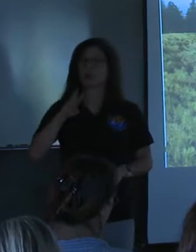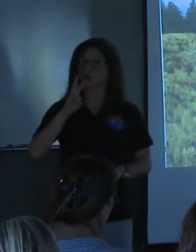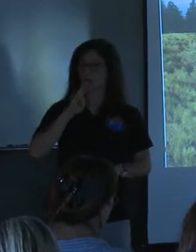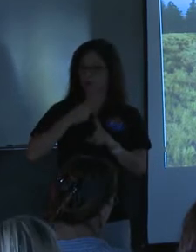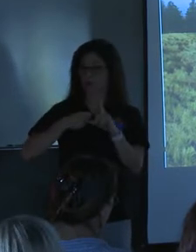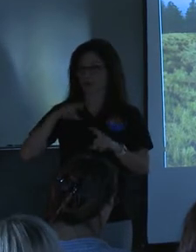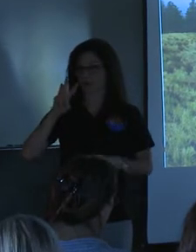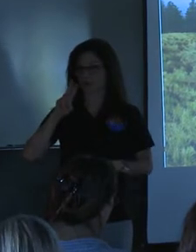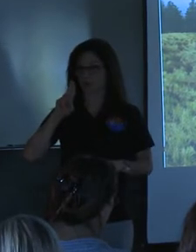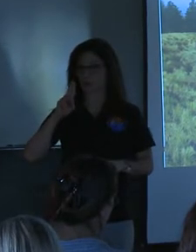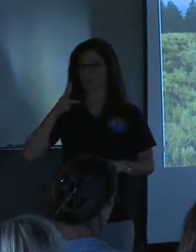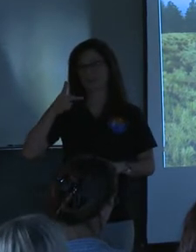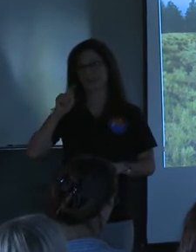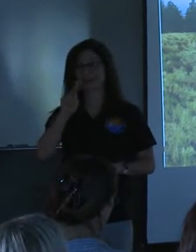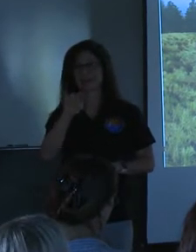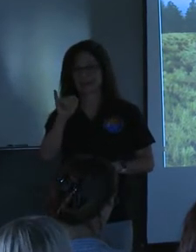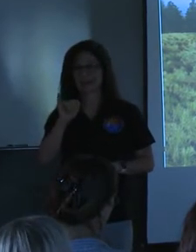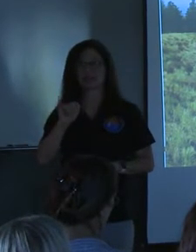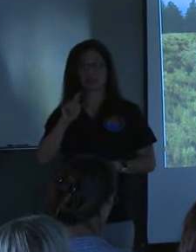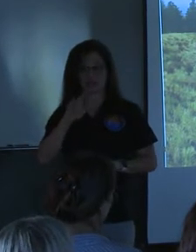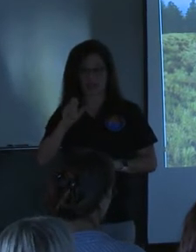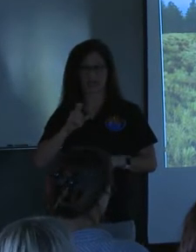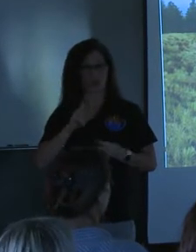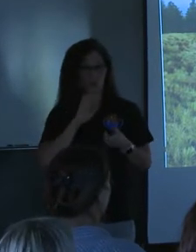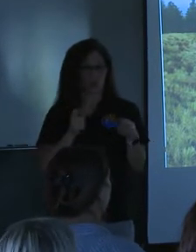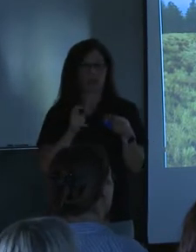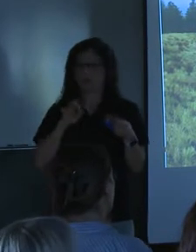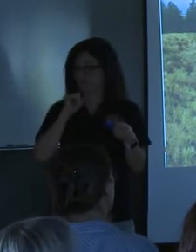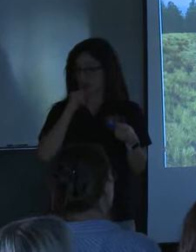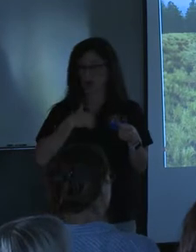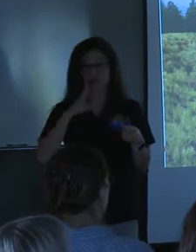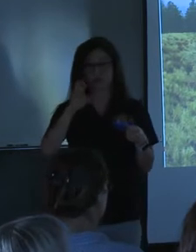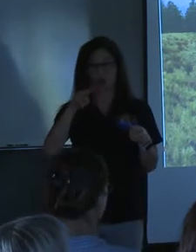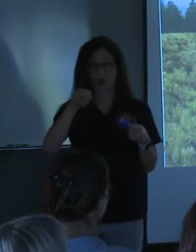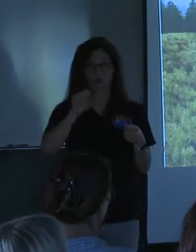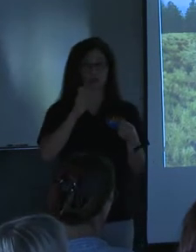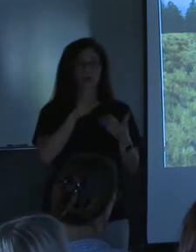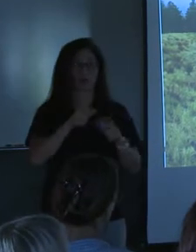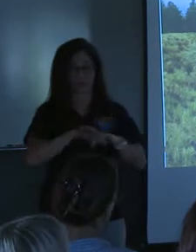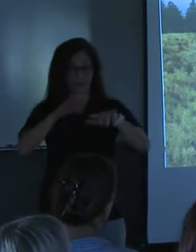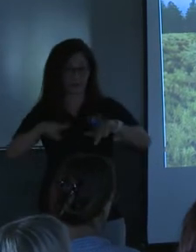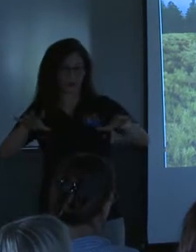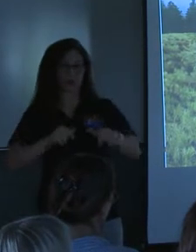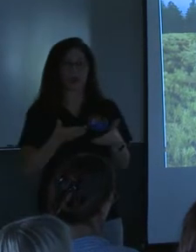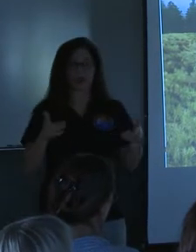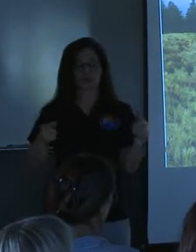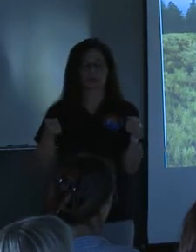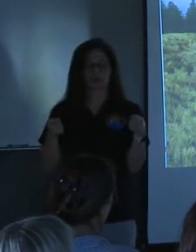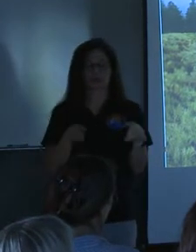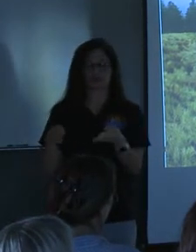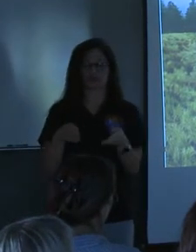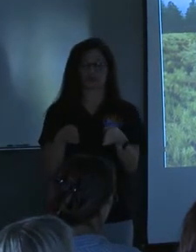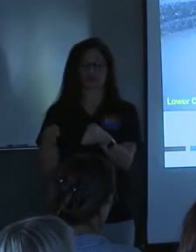potentially in Fernwood if we don't have these, these berms and these channels that route the water around it. So things held together and things